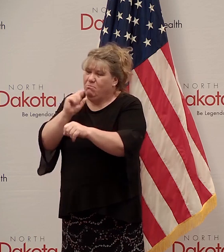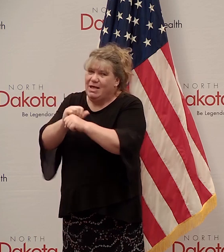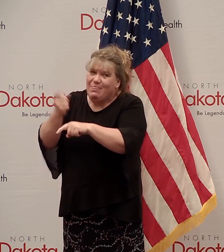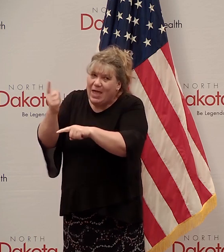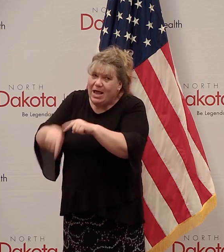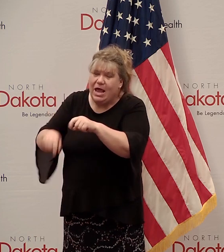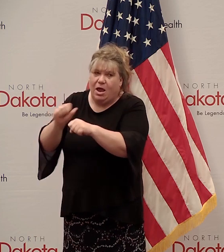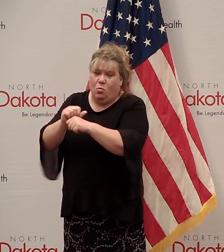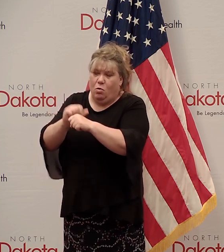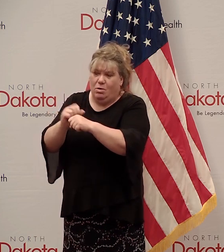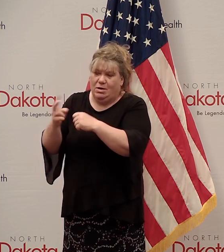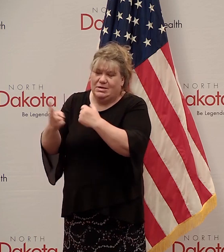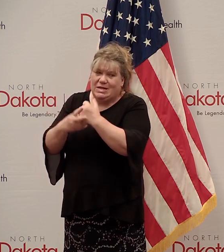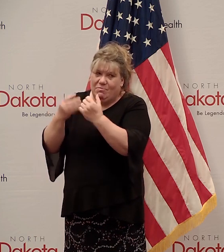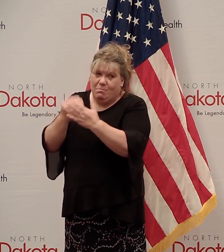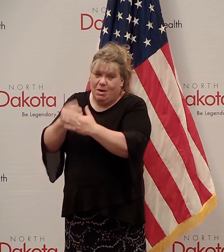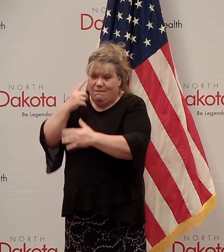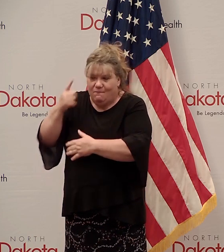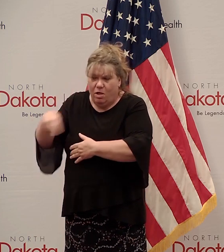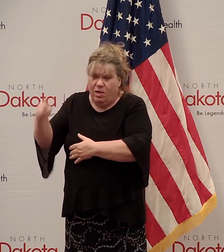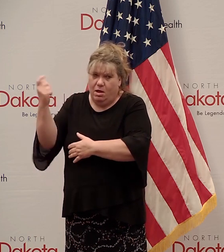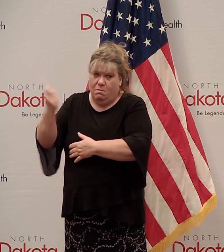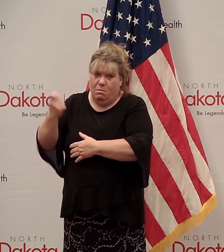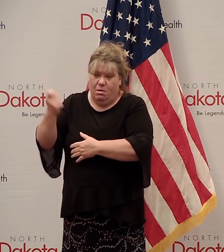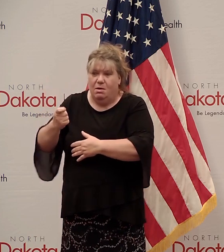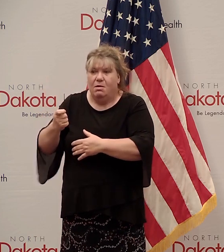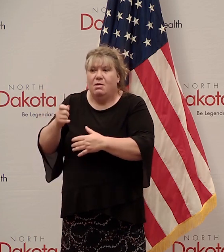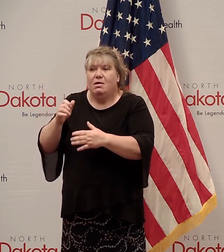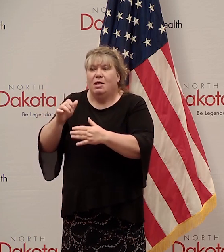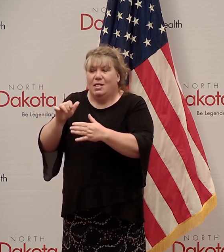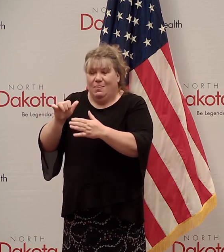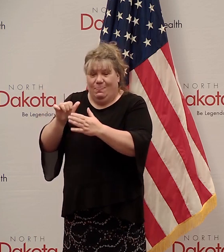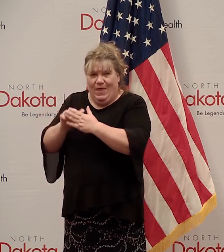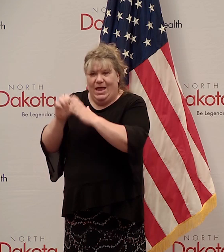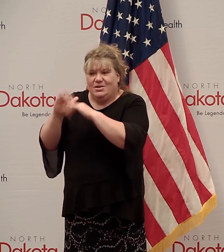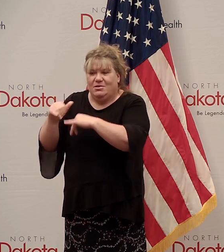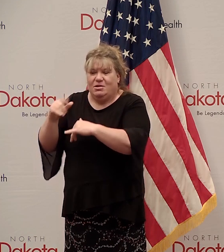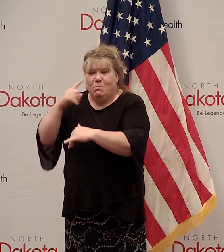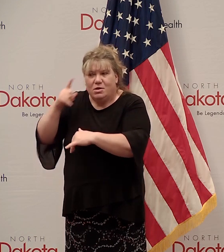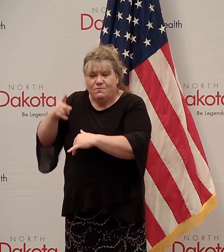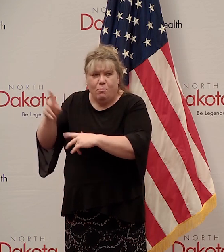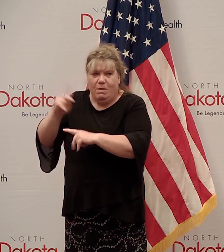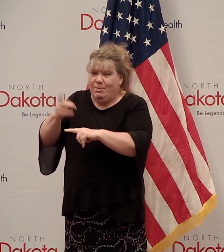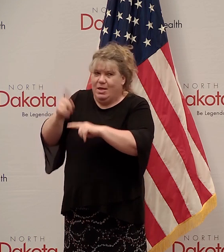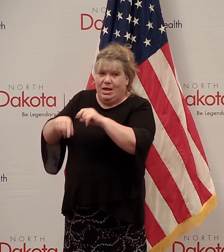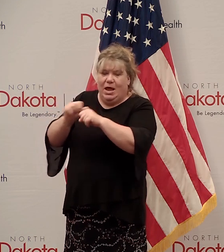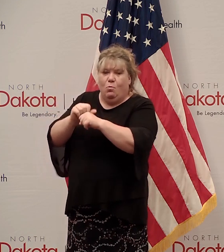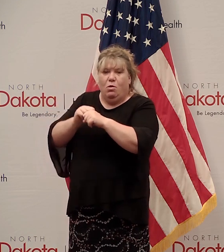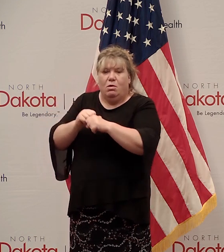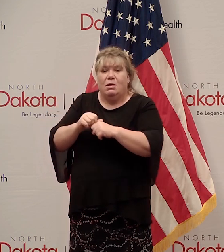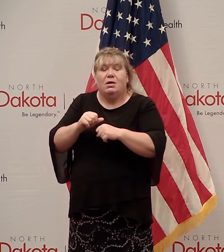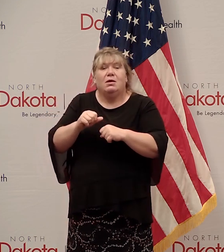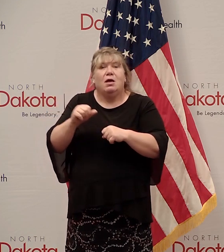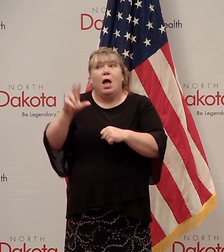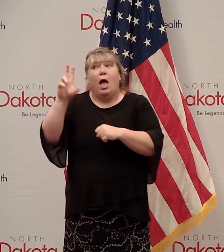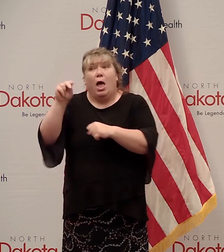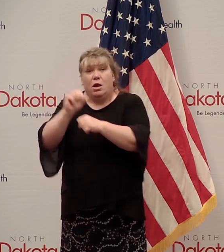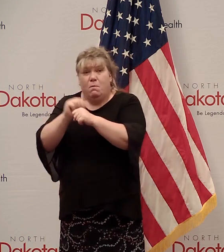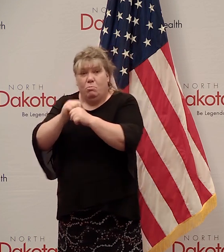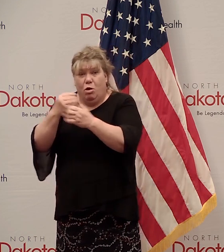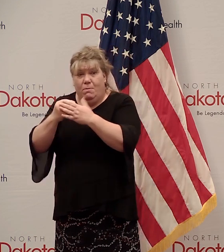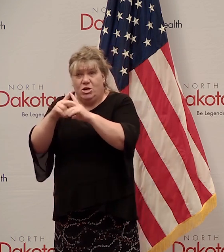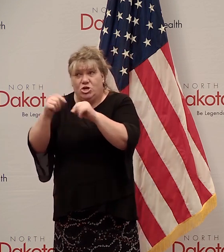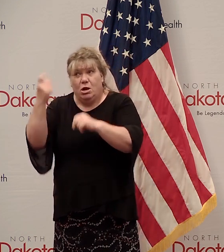work, because that's that's meant to be a backstop system. It's not getting an unemployment checks, not a replacement for the